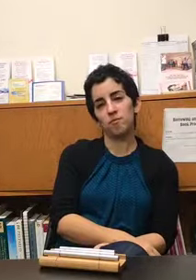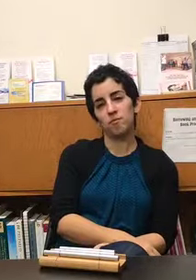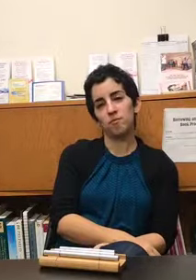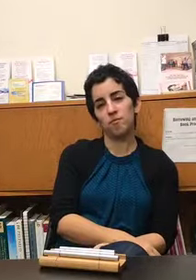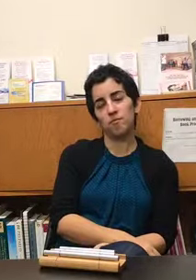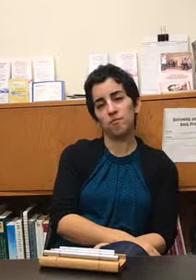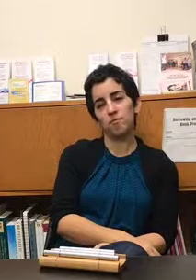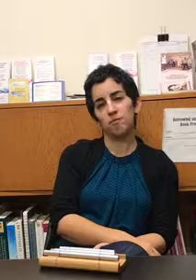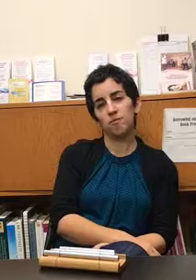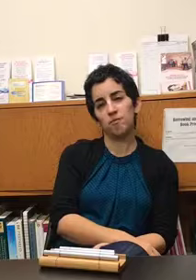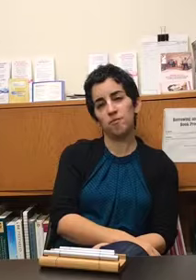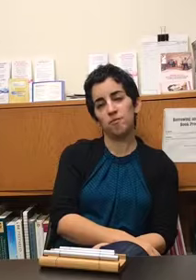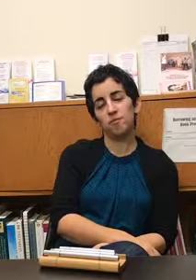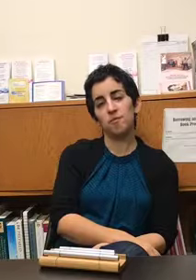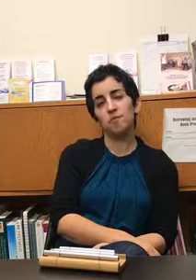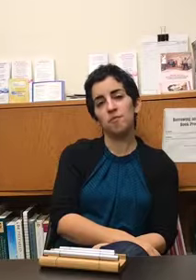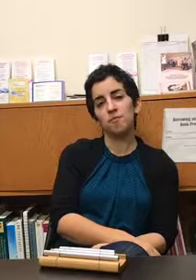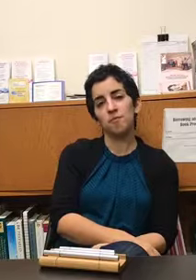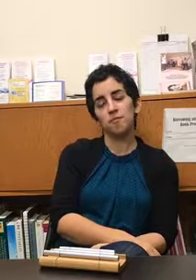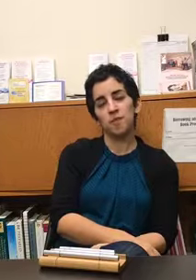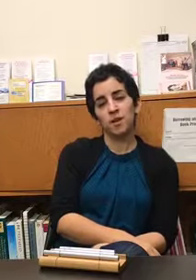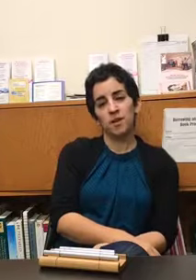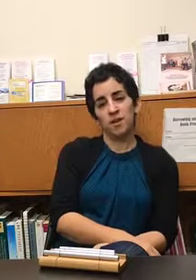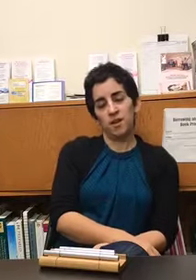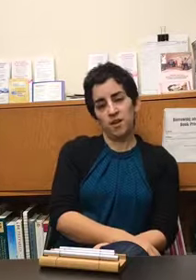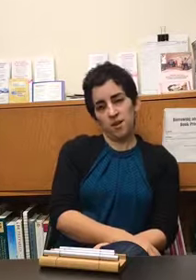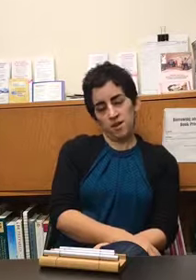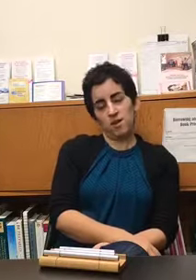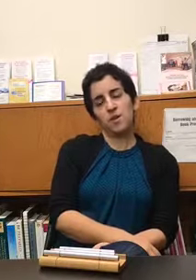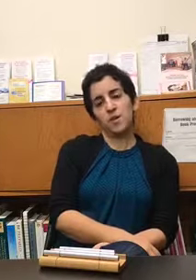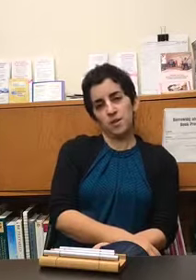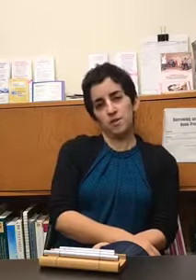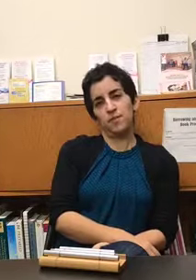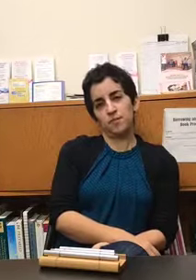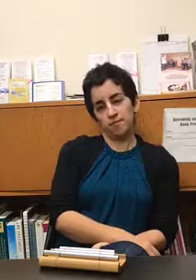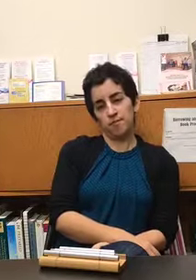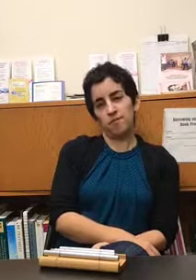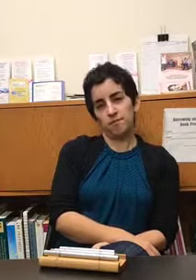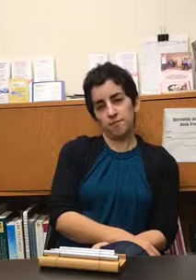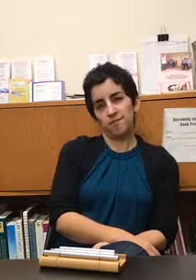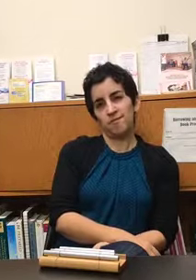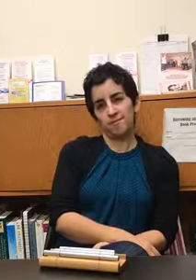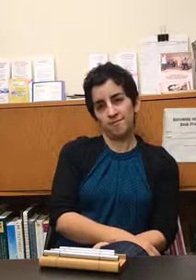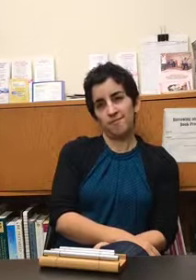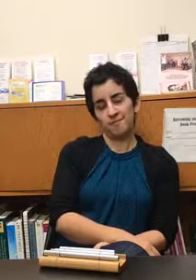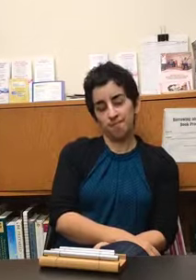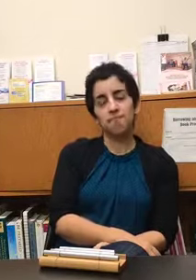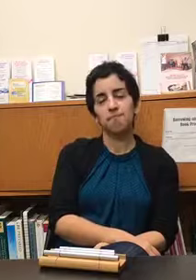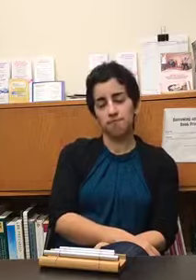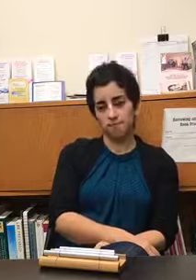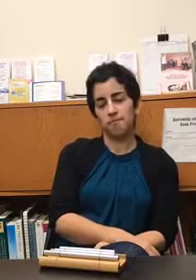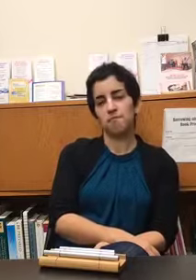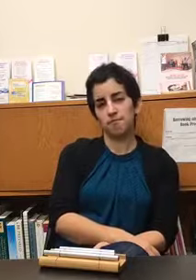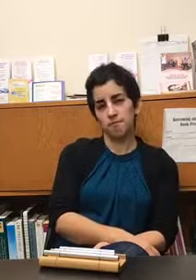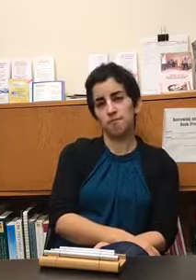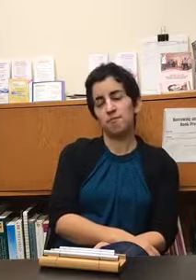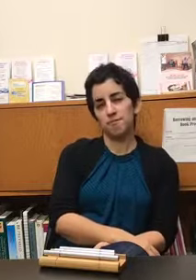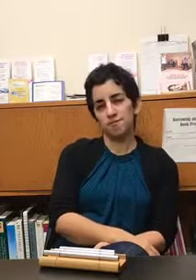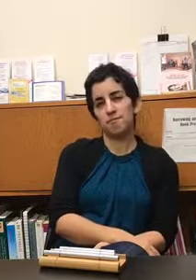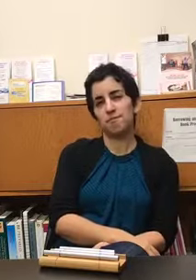who is dealing with anxiety you're talking about there are different different levels and then you kind of dig